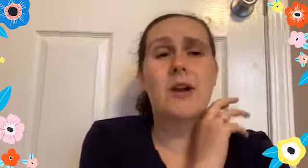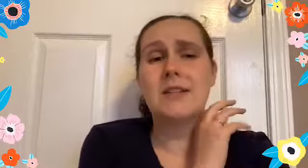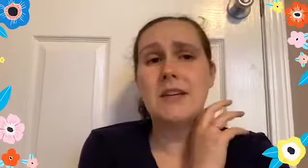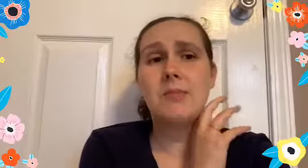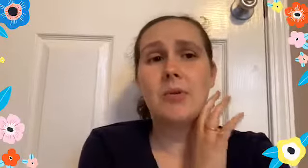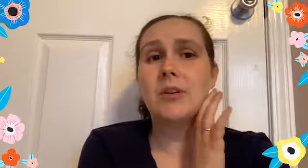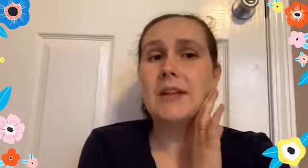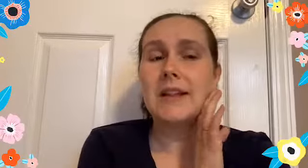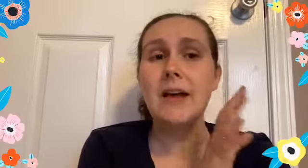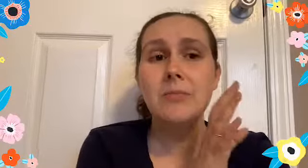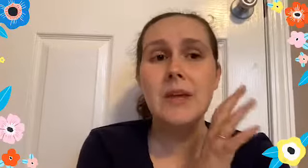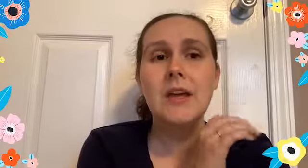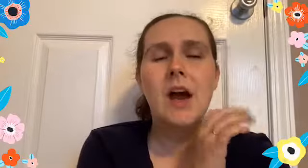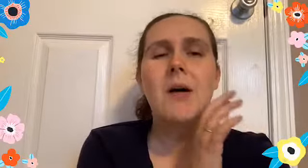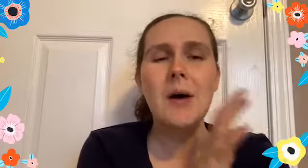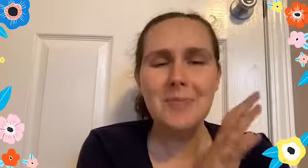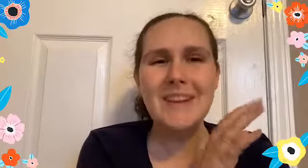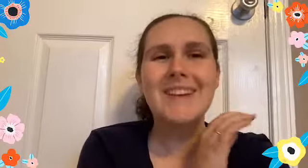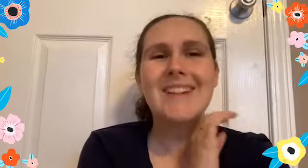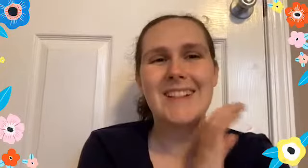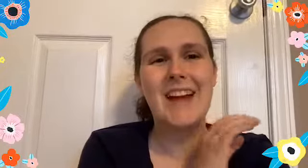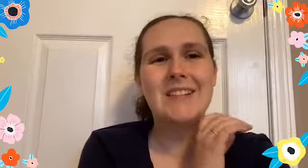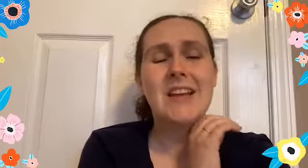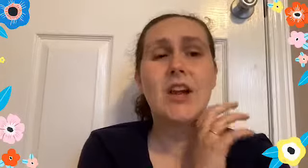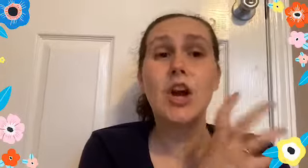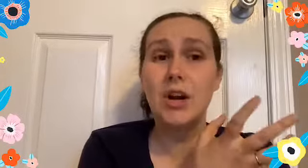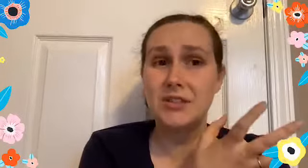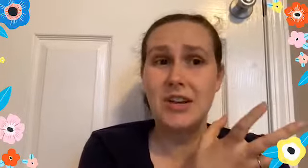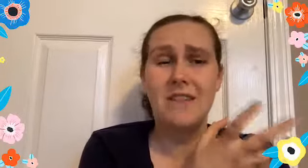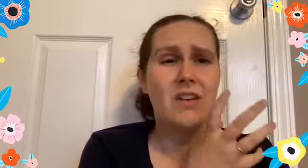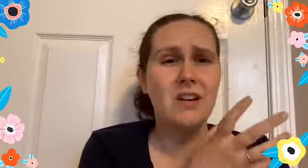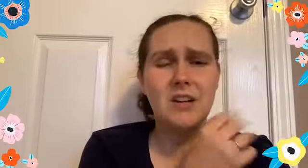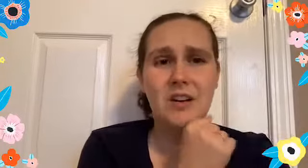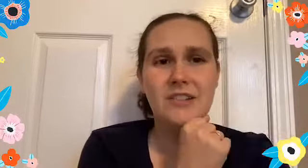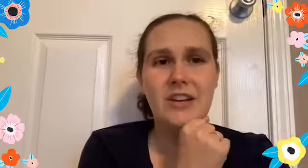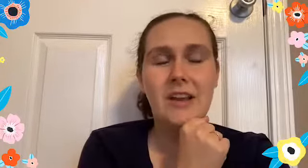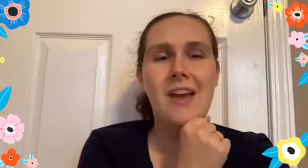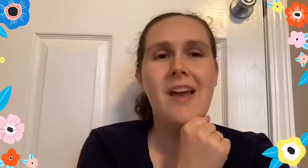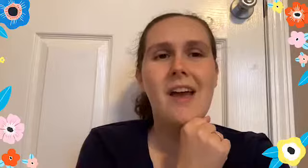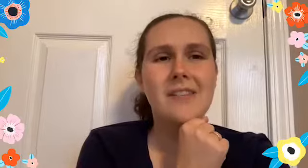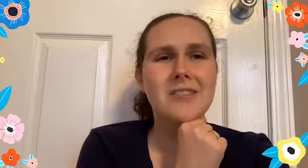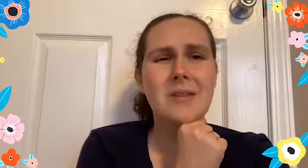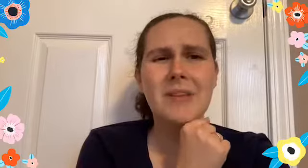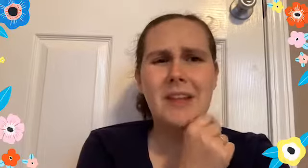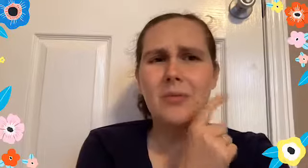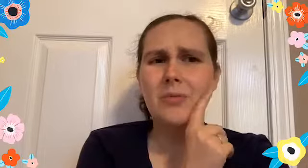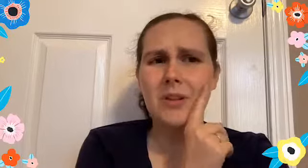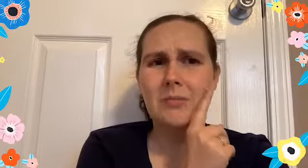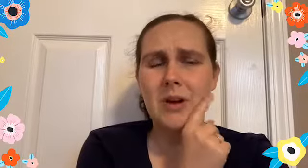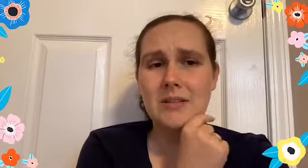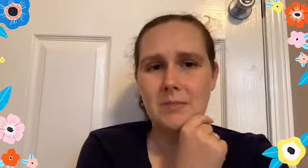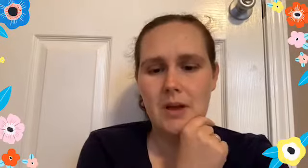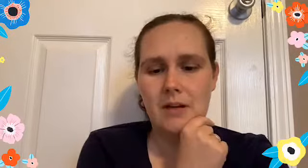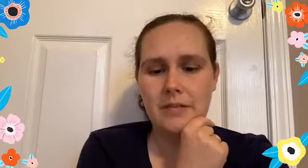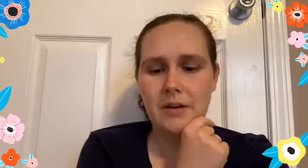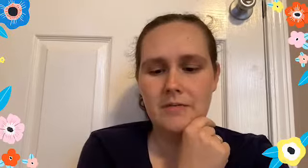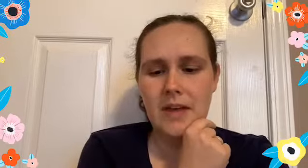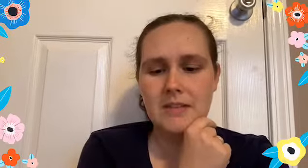You want it to keep it really light, upbeat, light, encouraging, very encouraging, and just something that will really put a smile on their face.